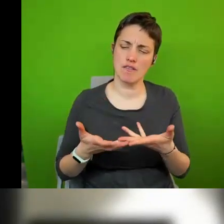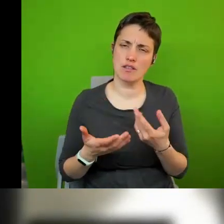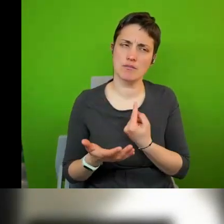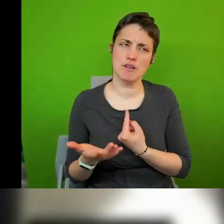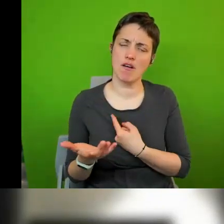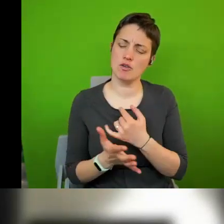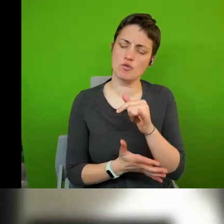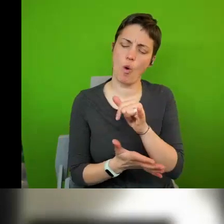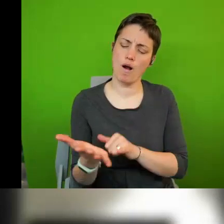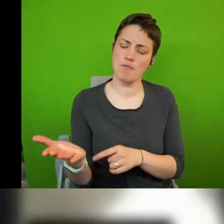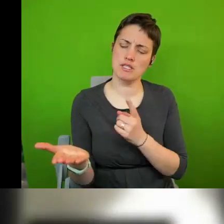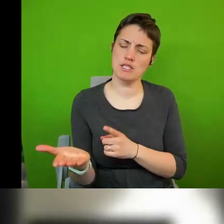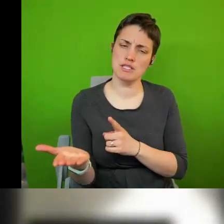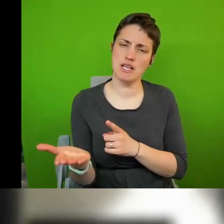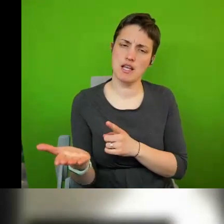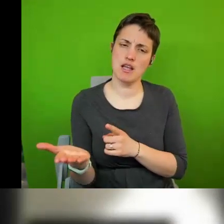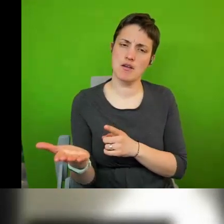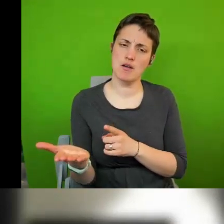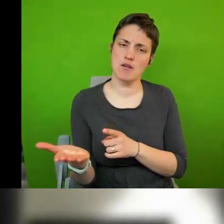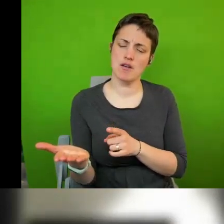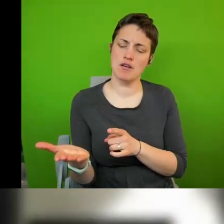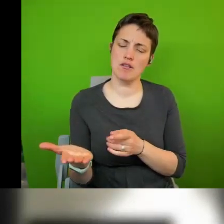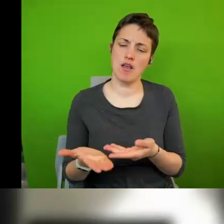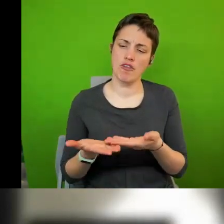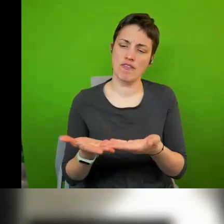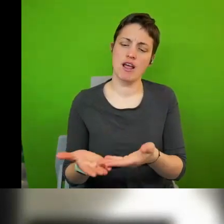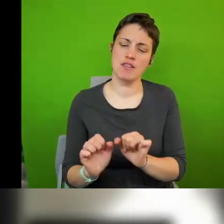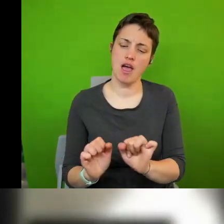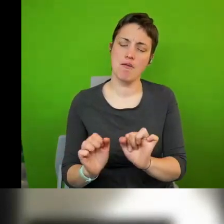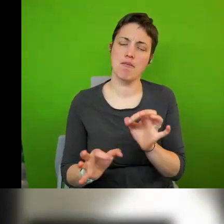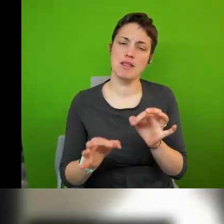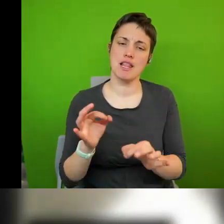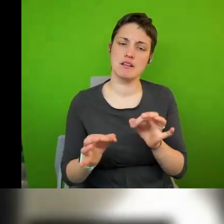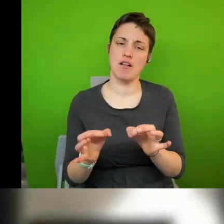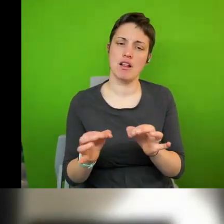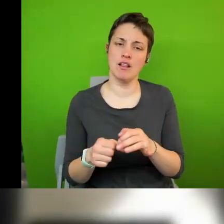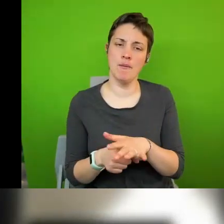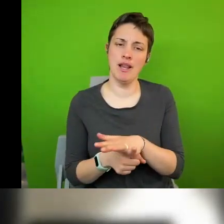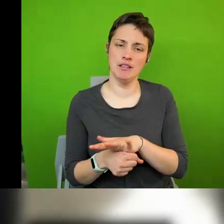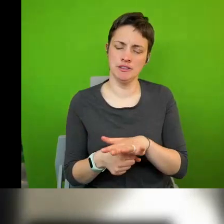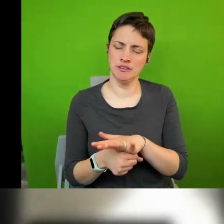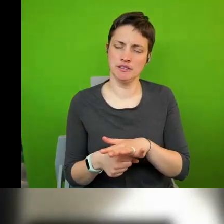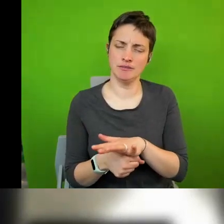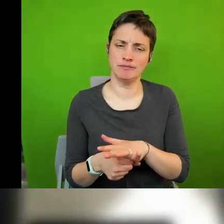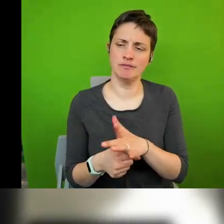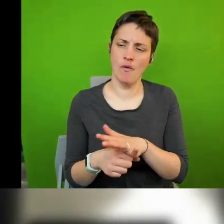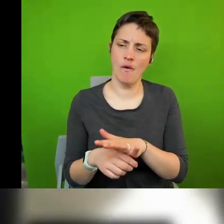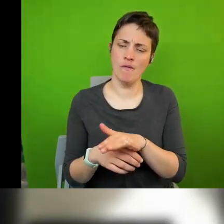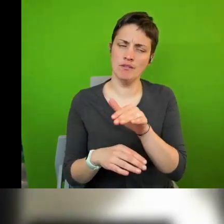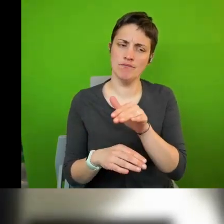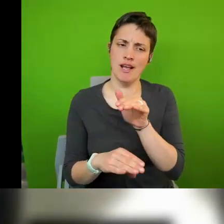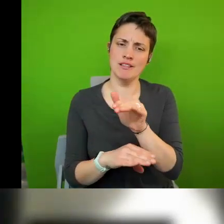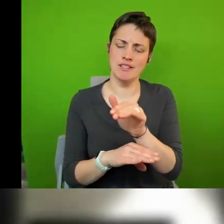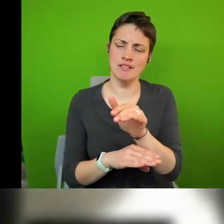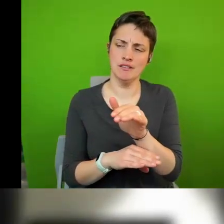um sort of put forward their own political positions towards entities outside their own state